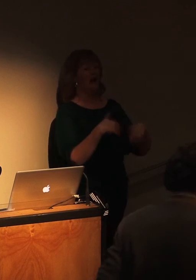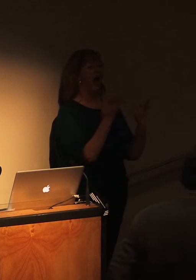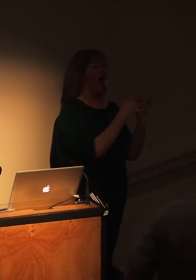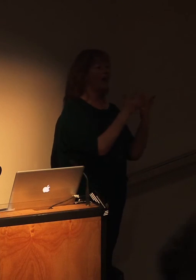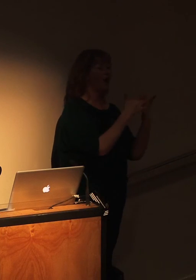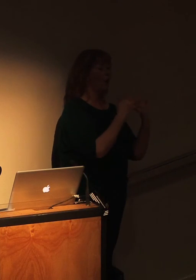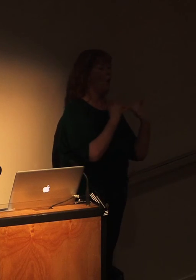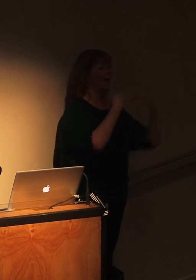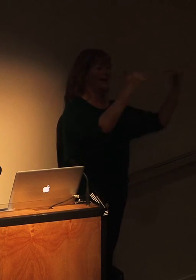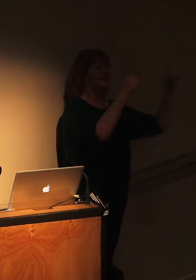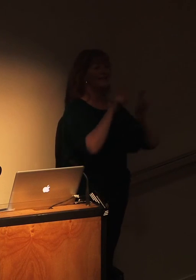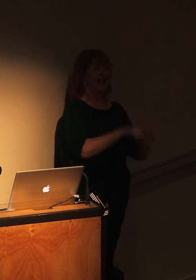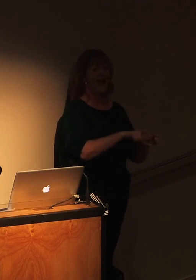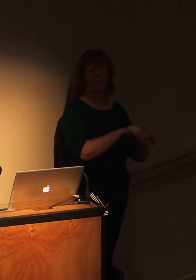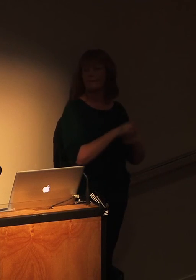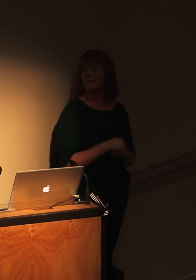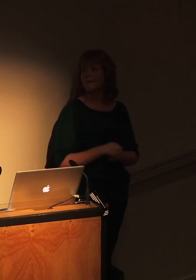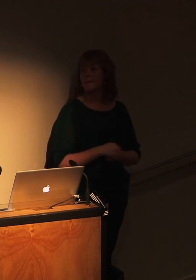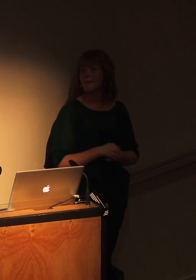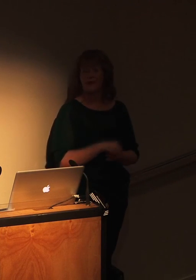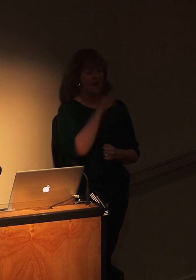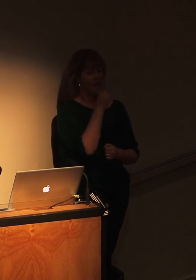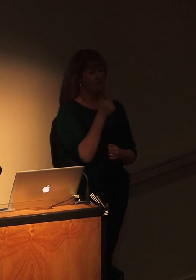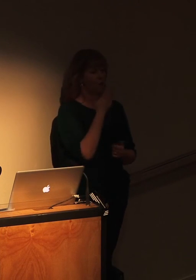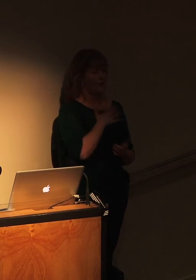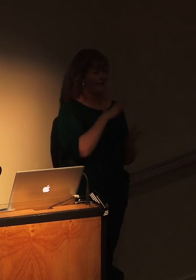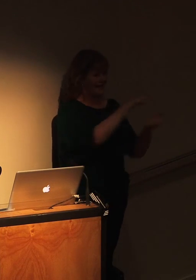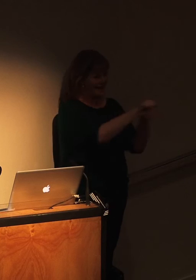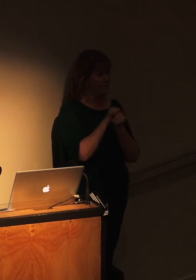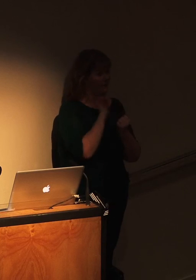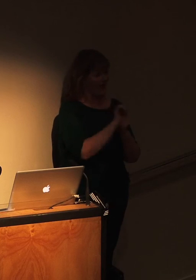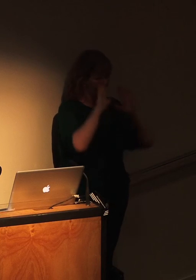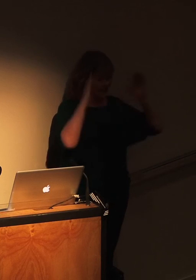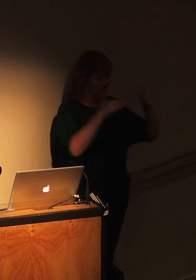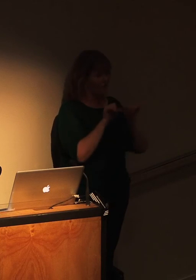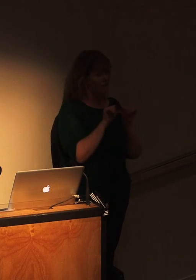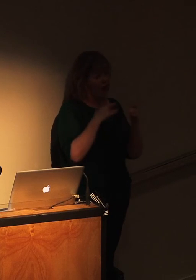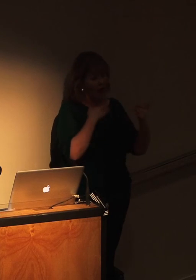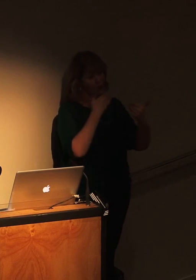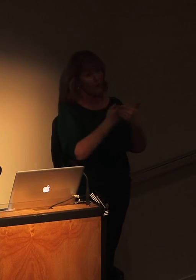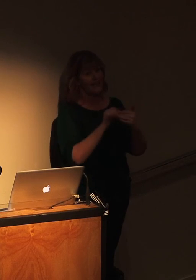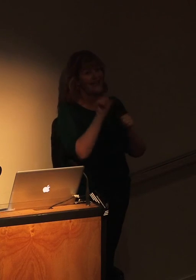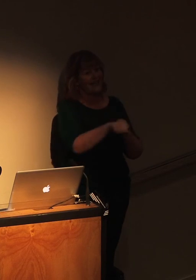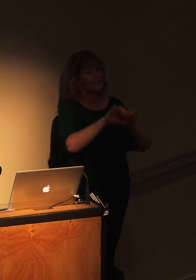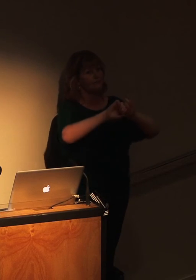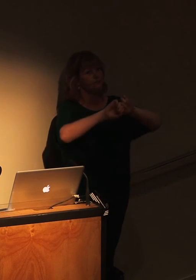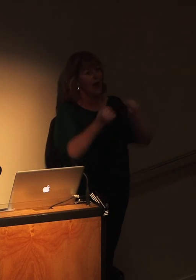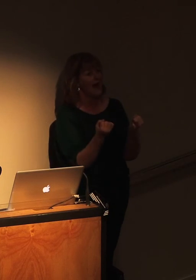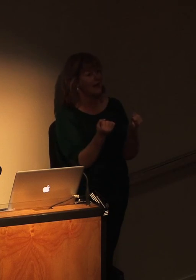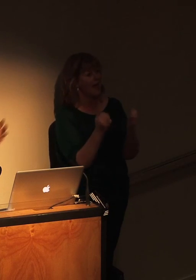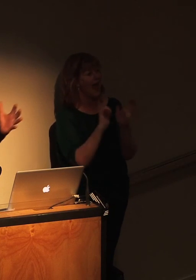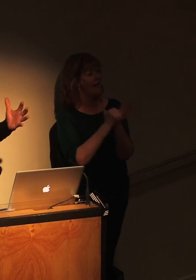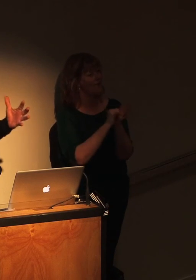audience. And that new audience coming in, if you're going to hold them for the next break, then you've got to tell them the whole story at the start of that. And